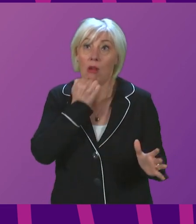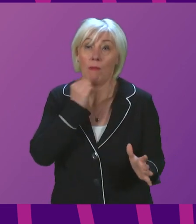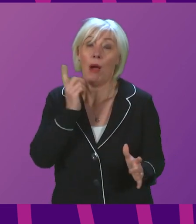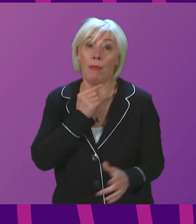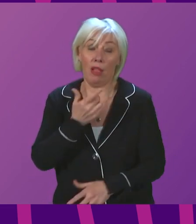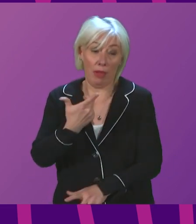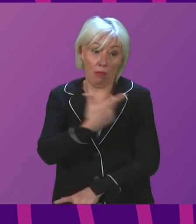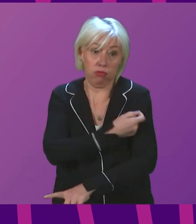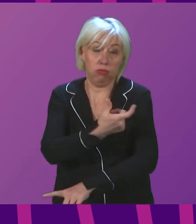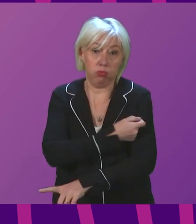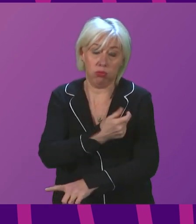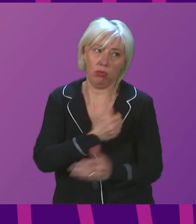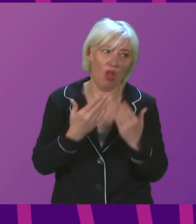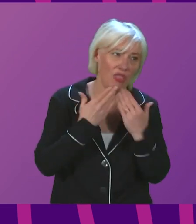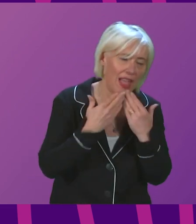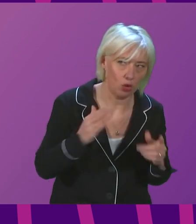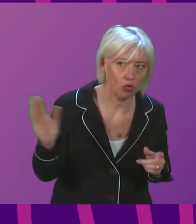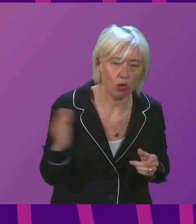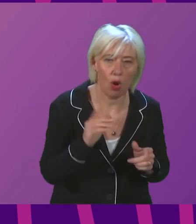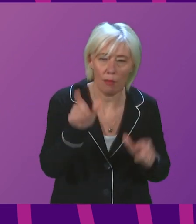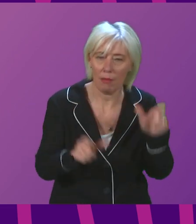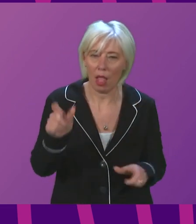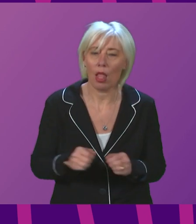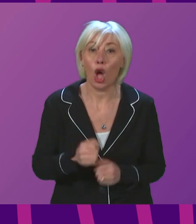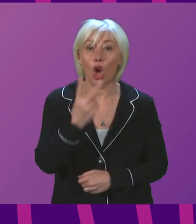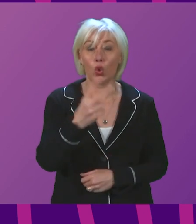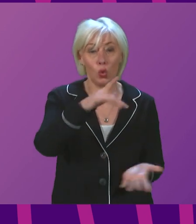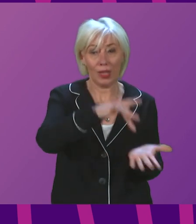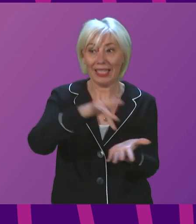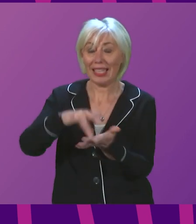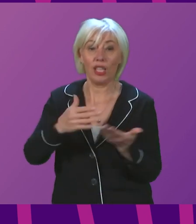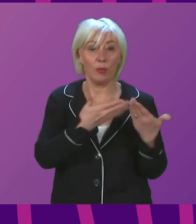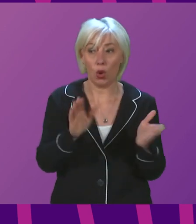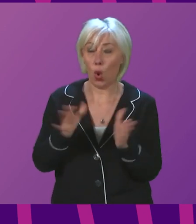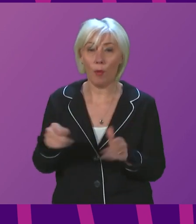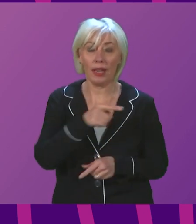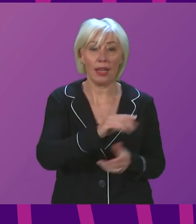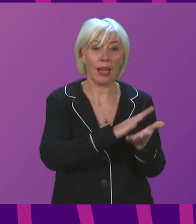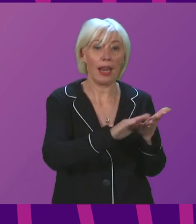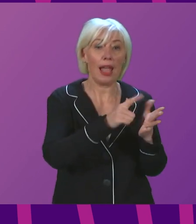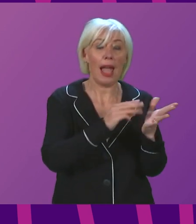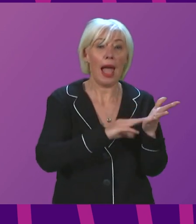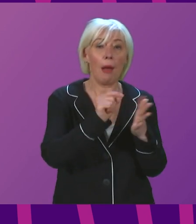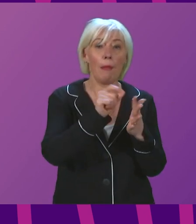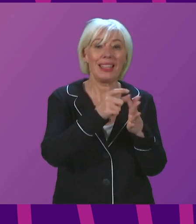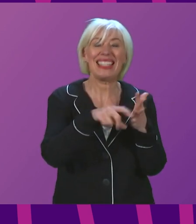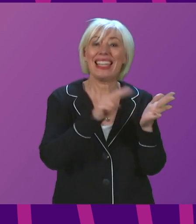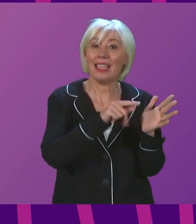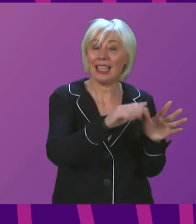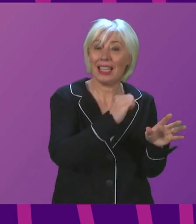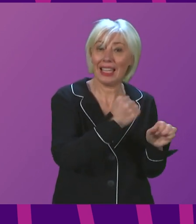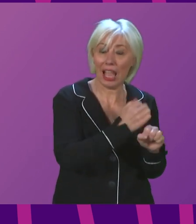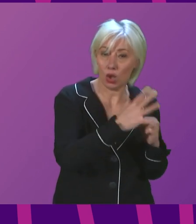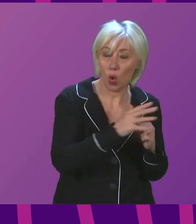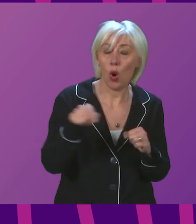past week and I thank everyone involved. A further, two large-scale vaccination centres have opened this week at Hamden in Glasgow and at the